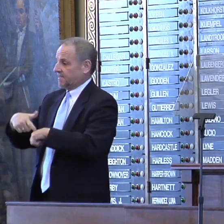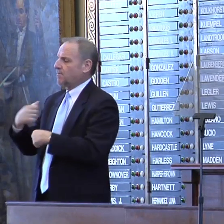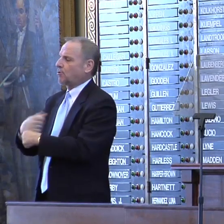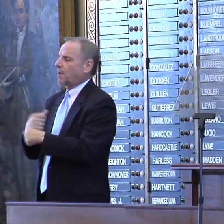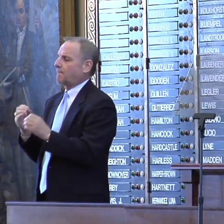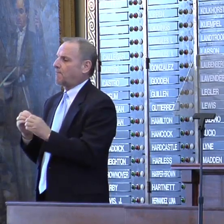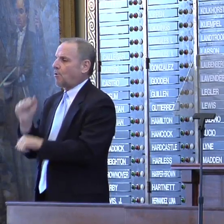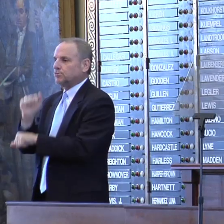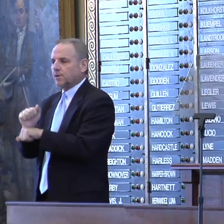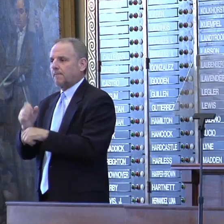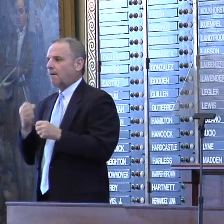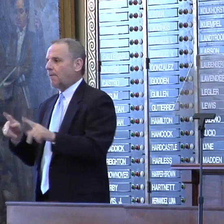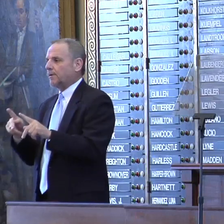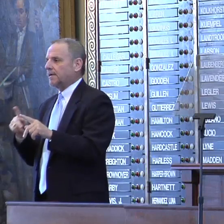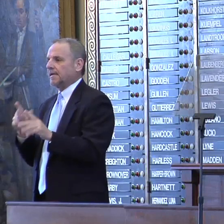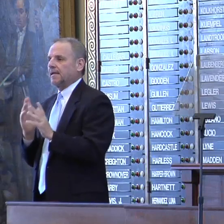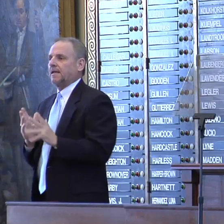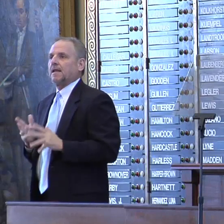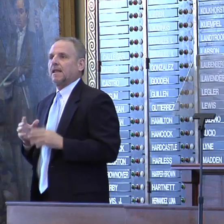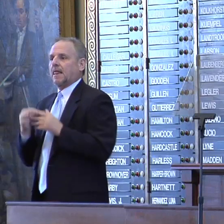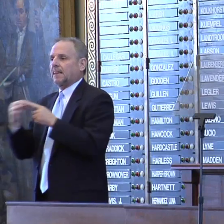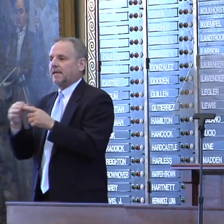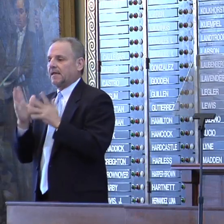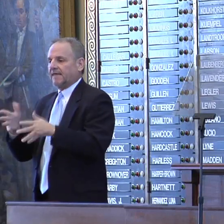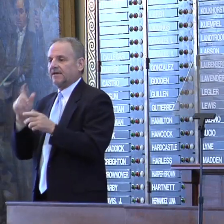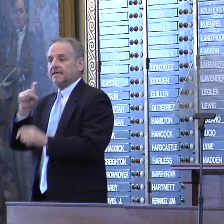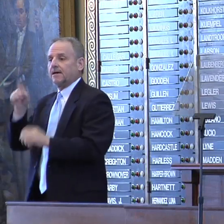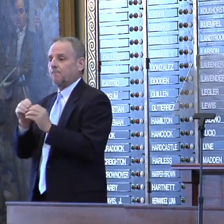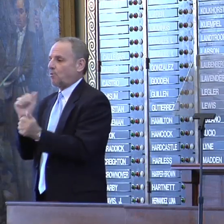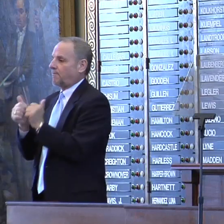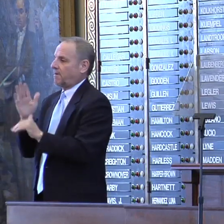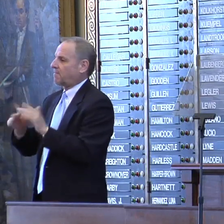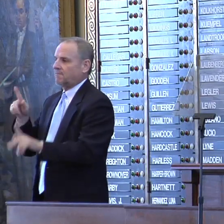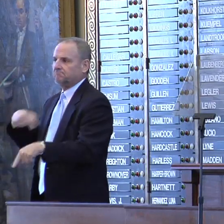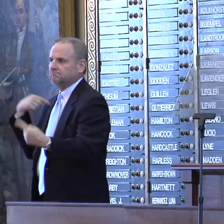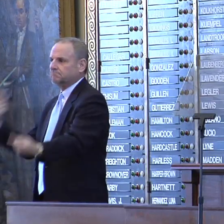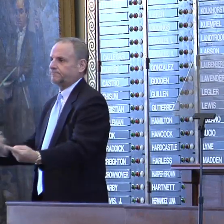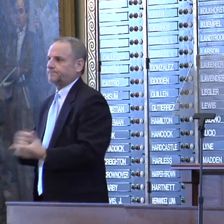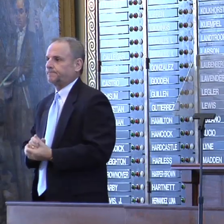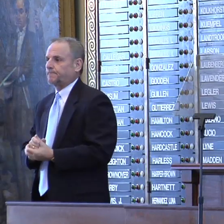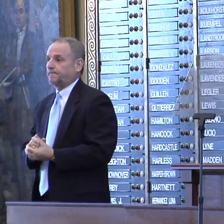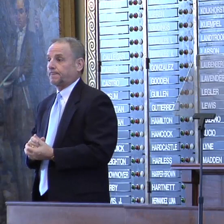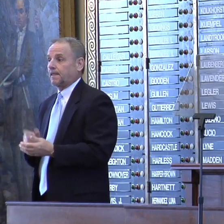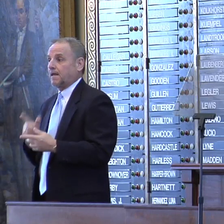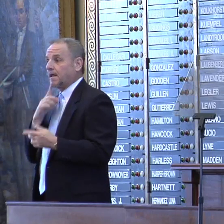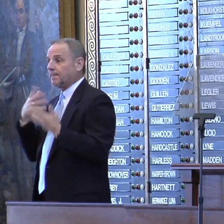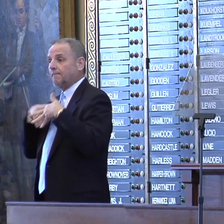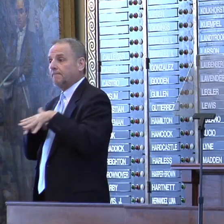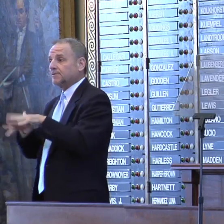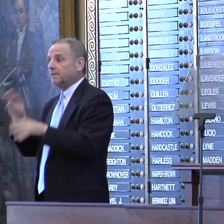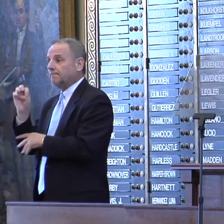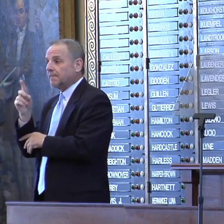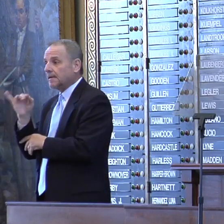creating more jobs and opportunity, leaving Texas more competitive than ever. Now, the mainstream media